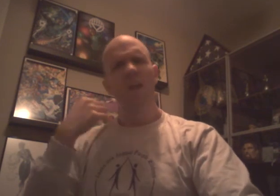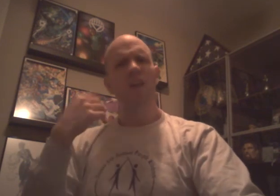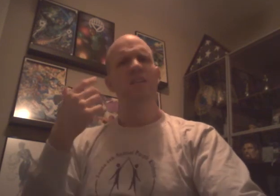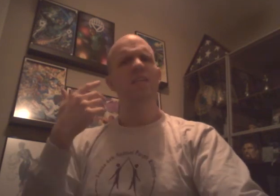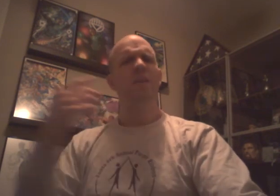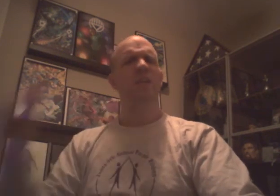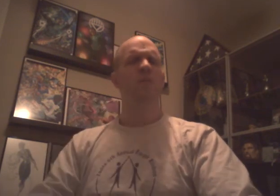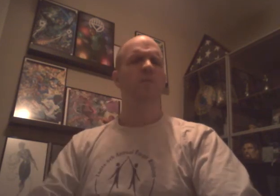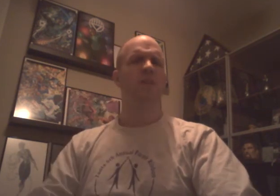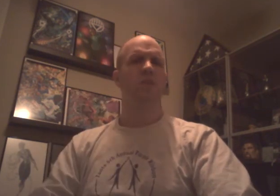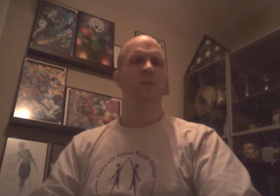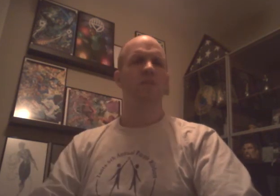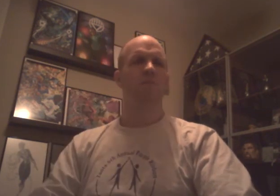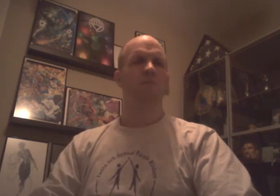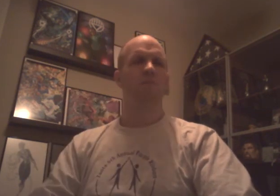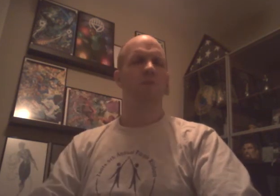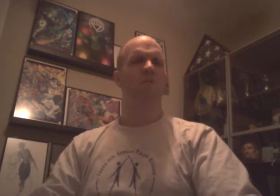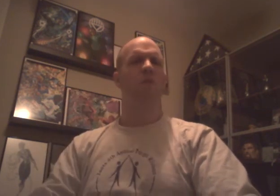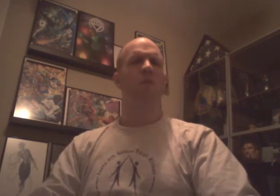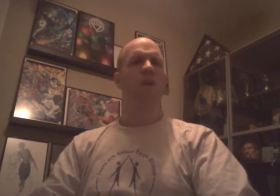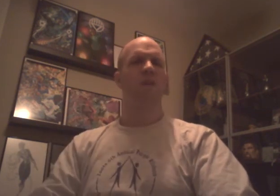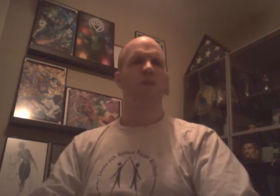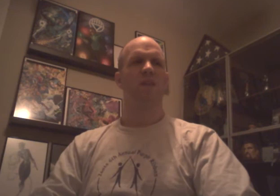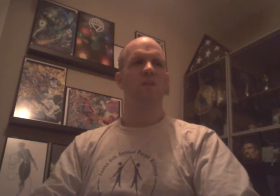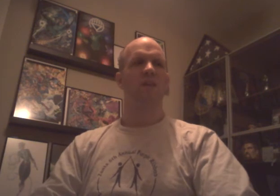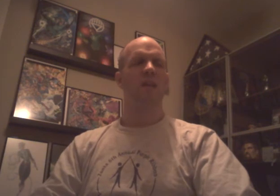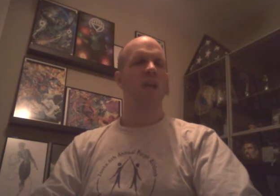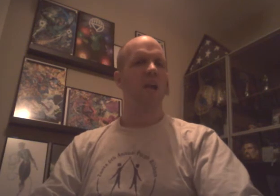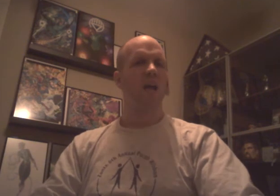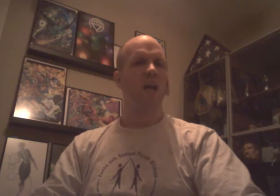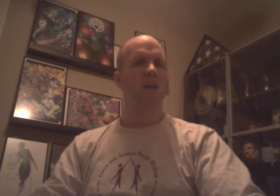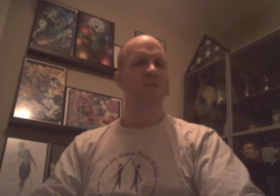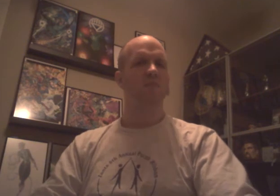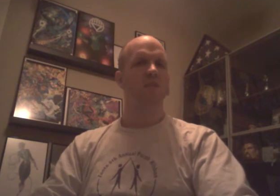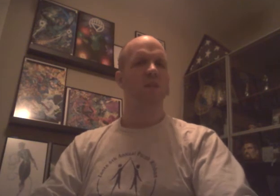A decent amount of was spent doing some promo work here. I thought was kind of bizarre.